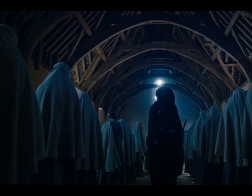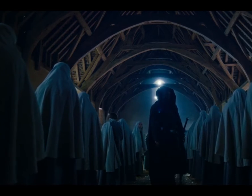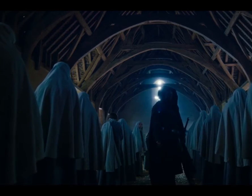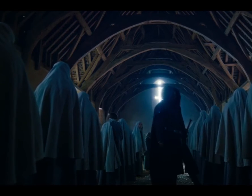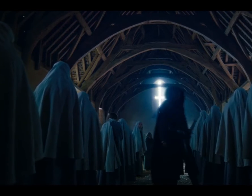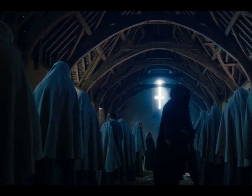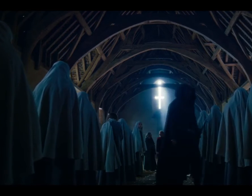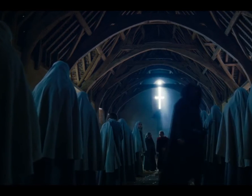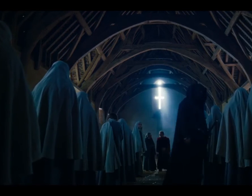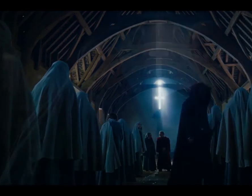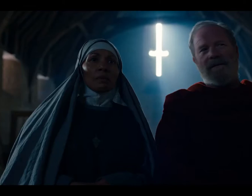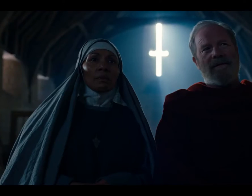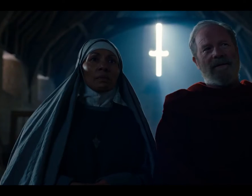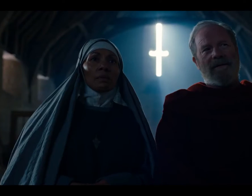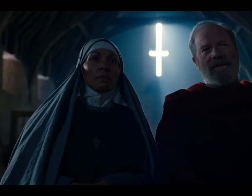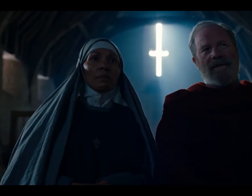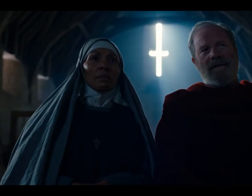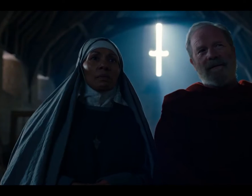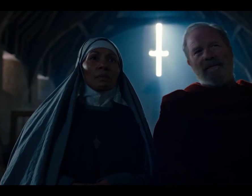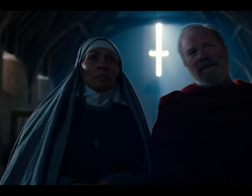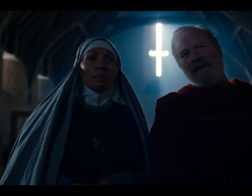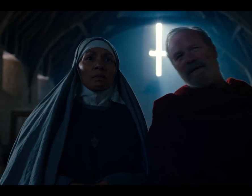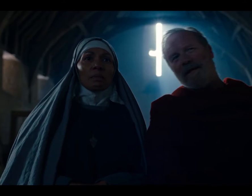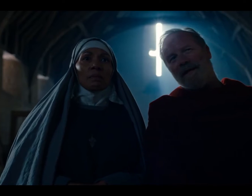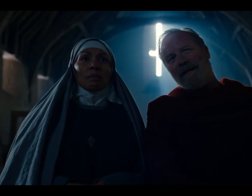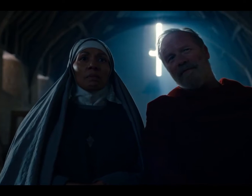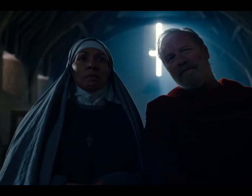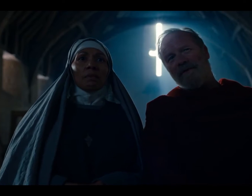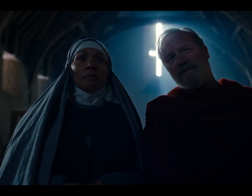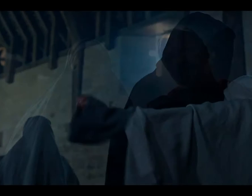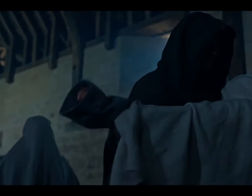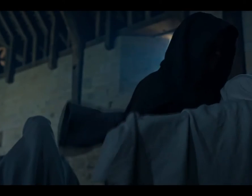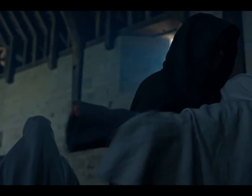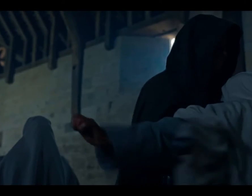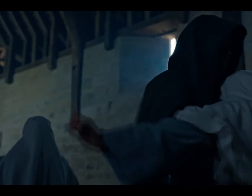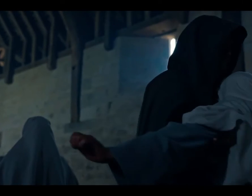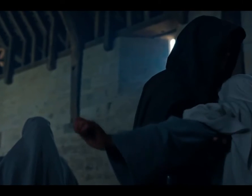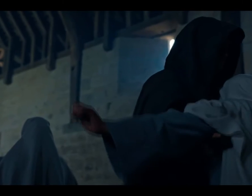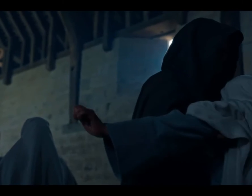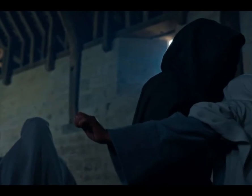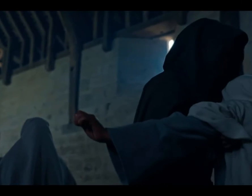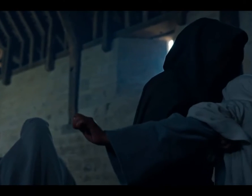but they can't hide from him.